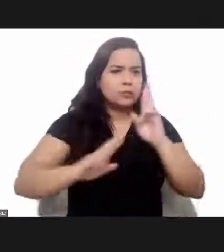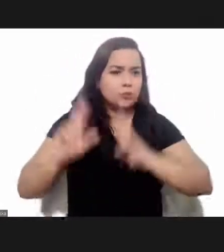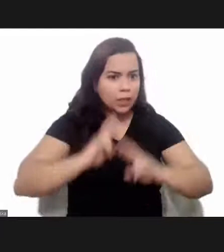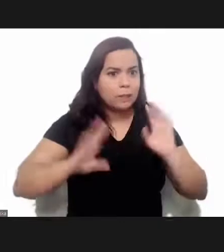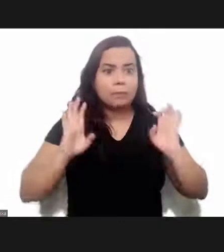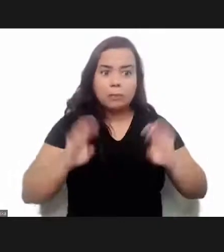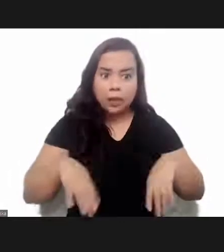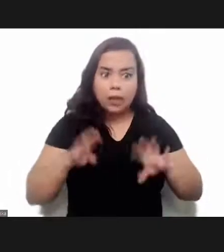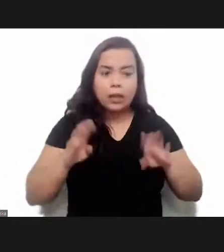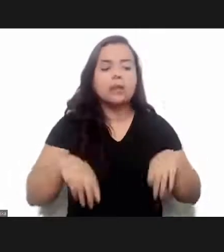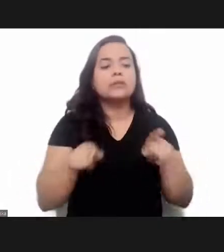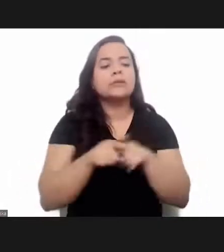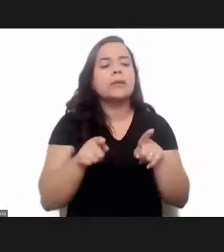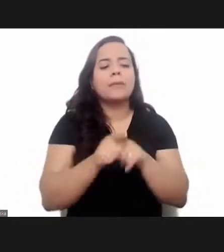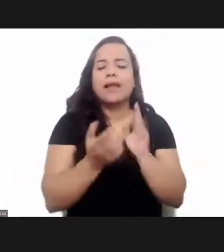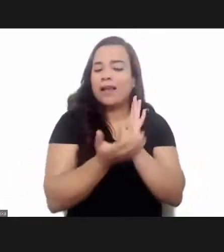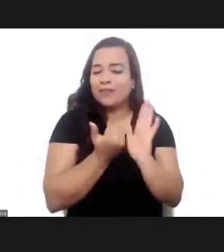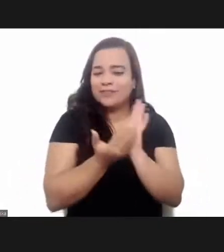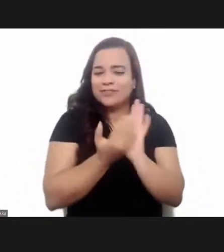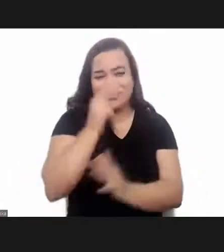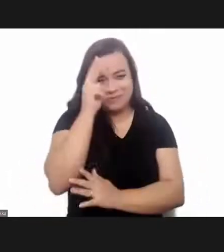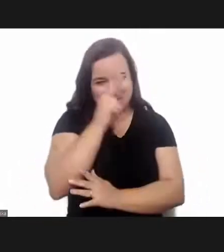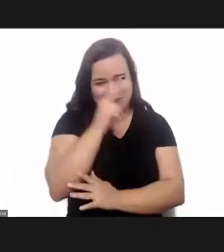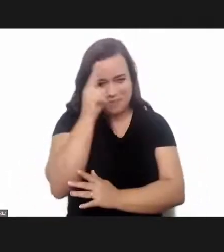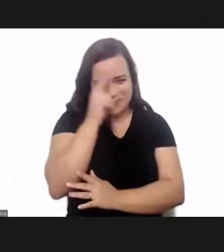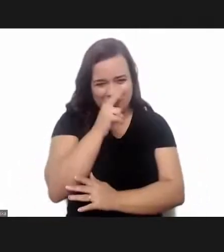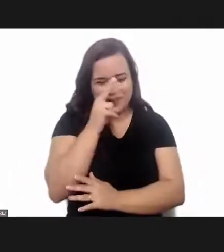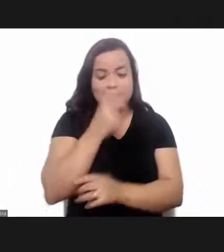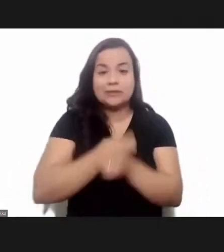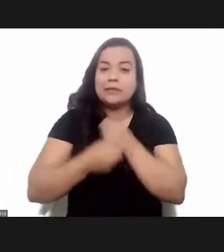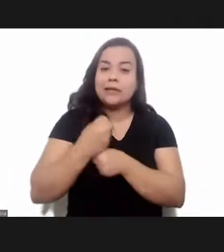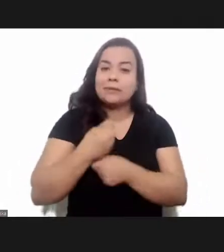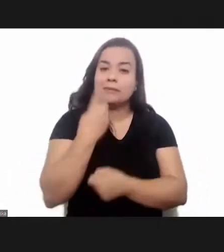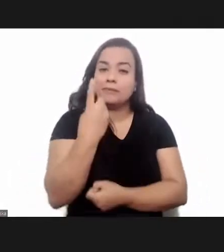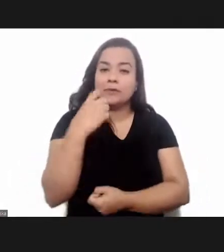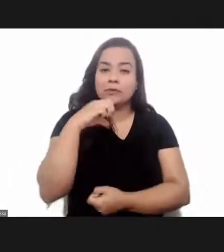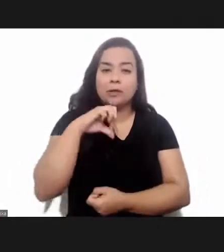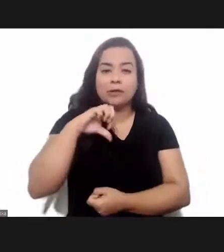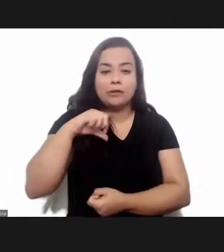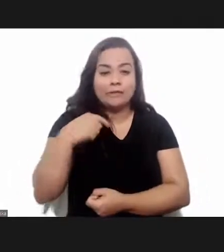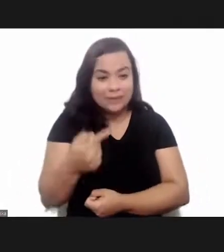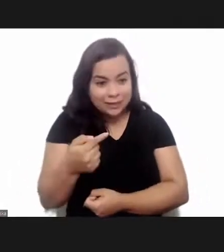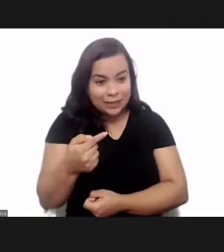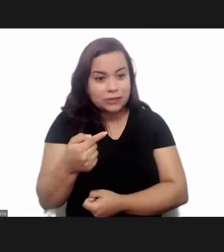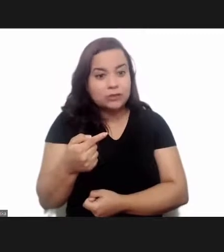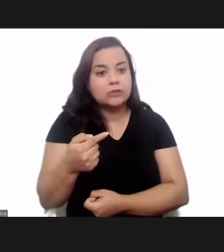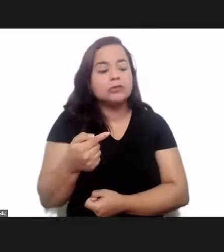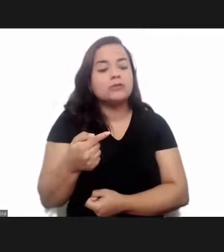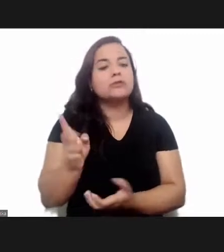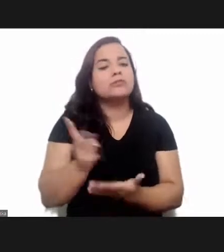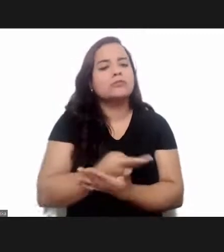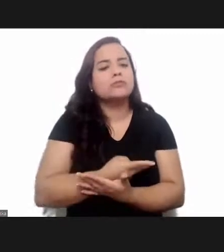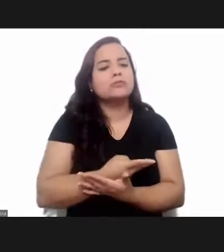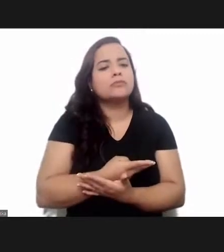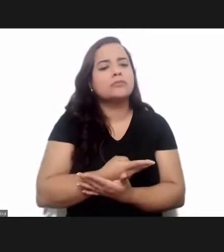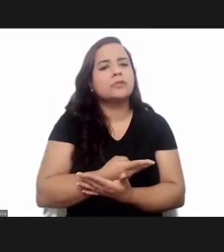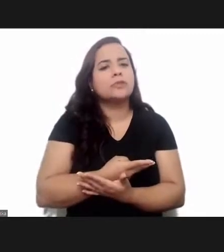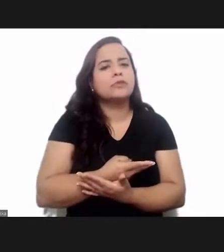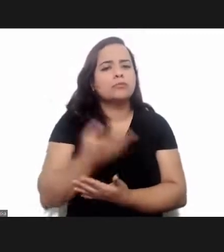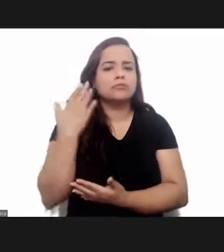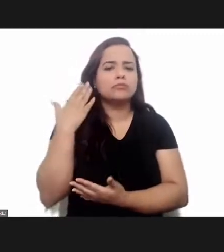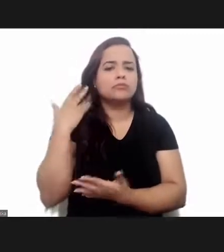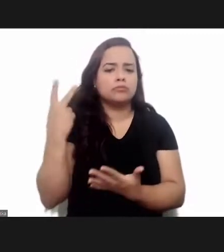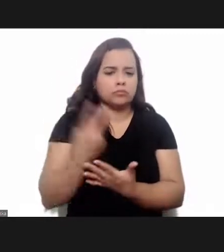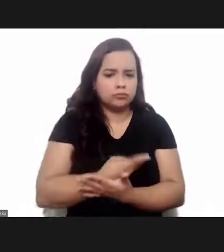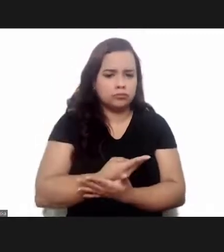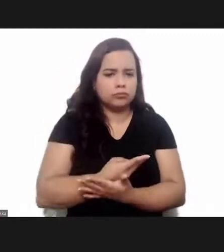of results were produced and the memorial is our journal in 1997 the journal our journal published in other